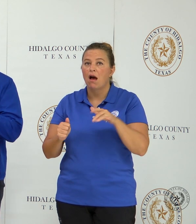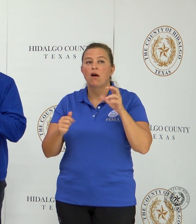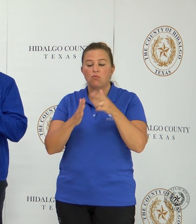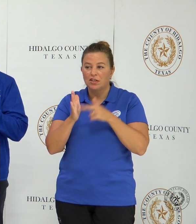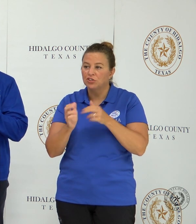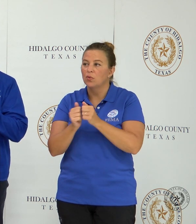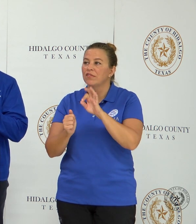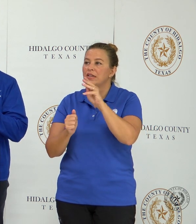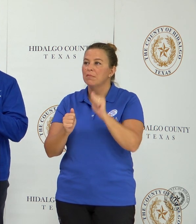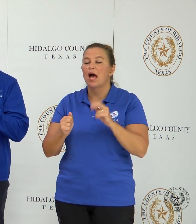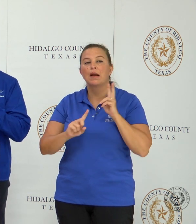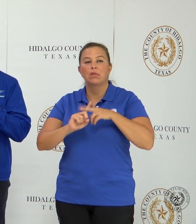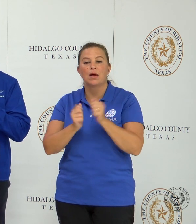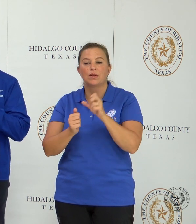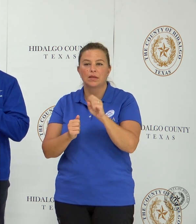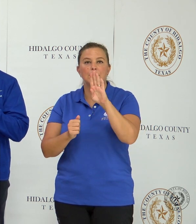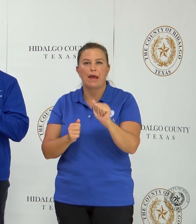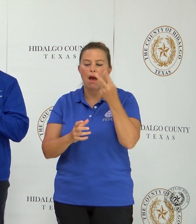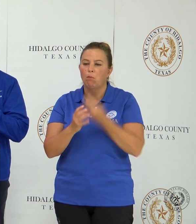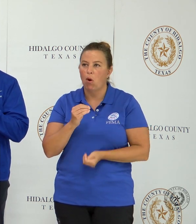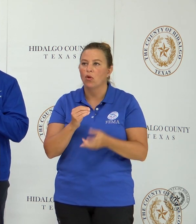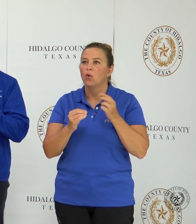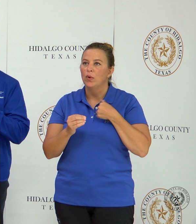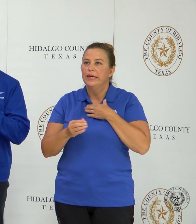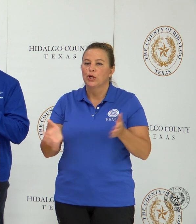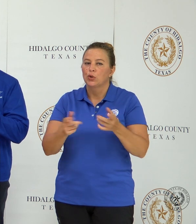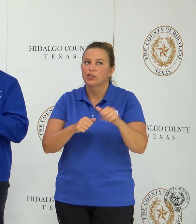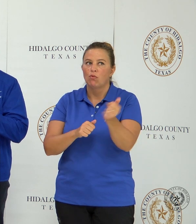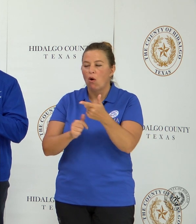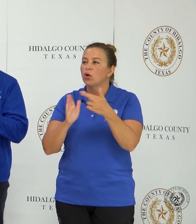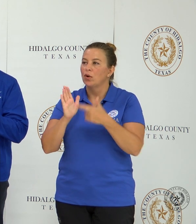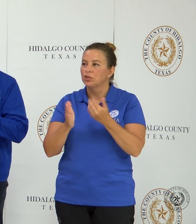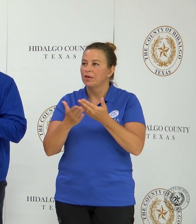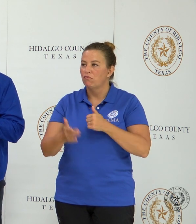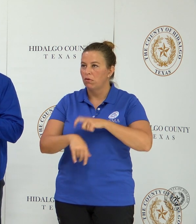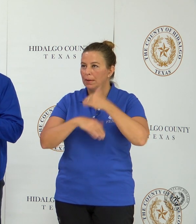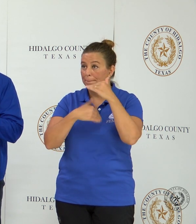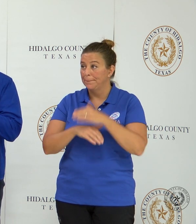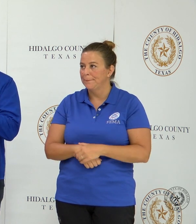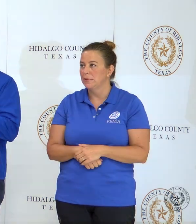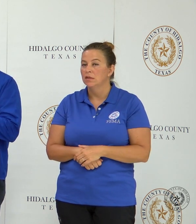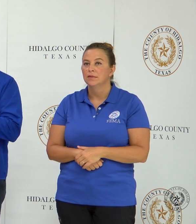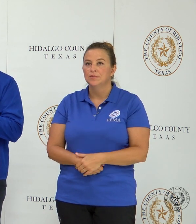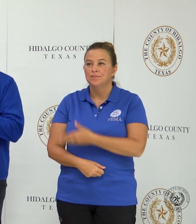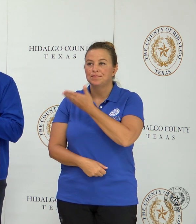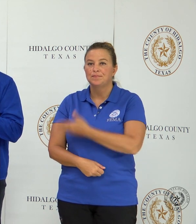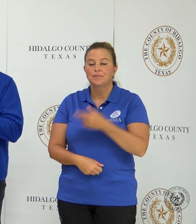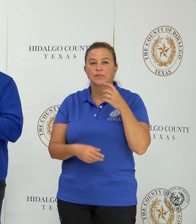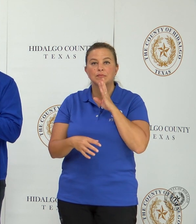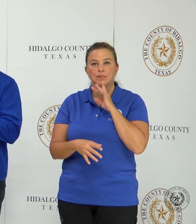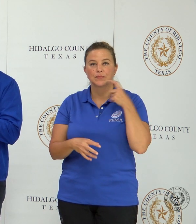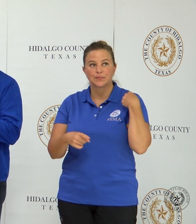Both services, we encourage everyone to register before the deadline date. My name is Luis Santos,